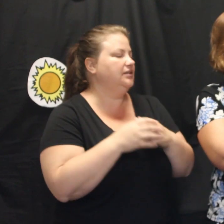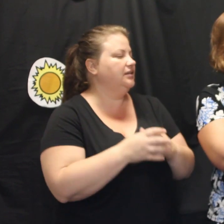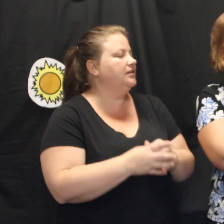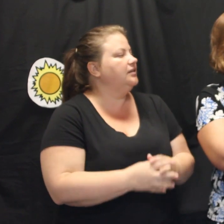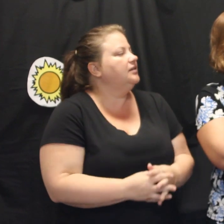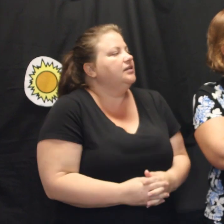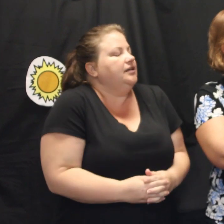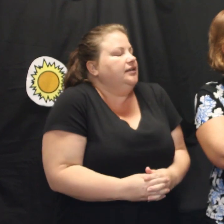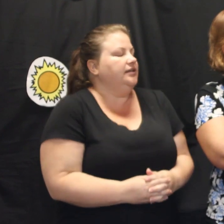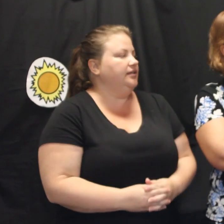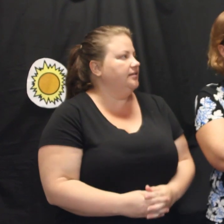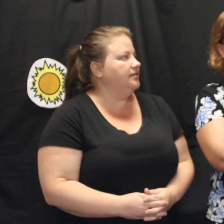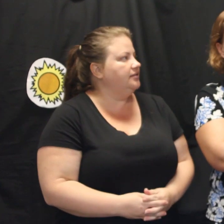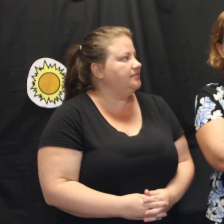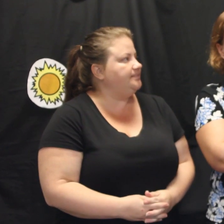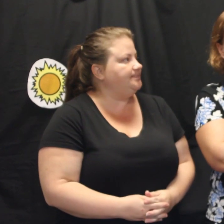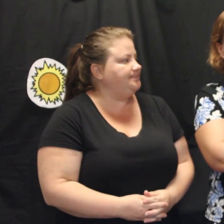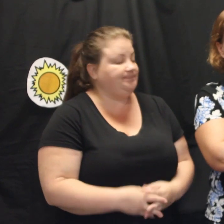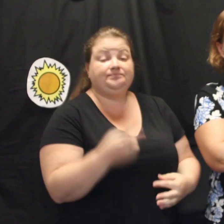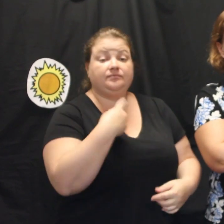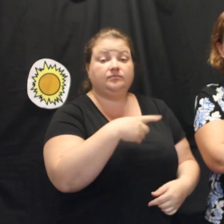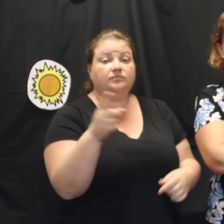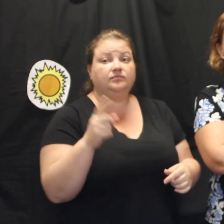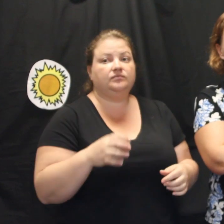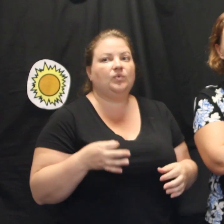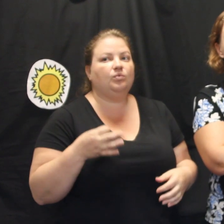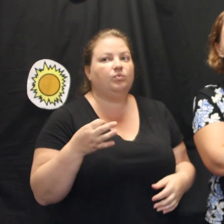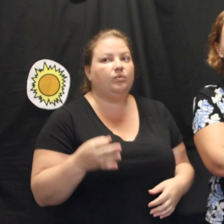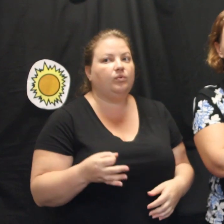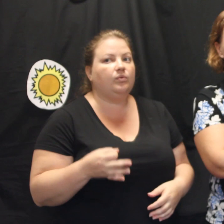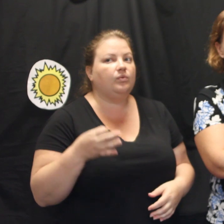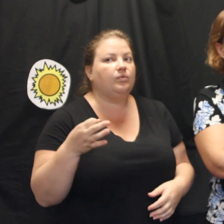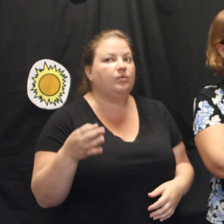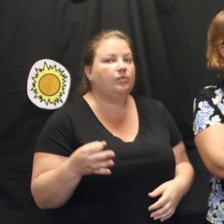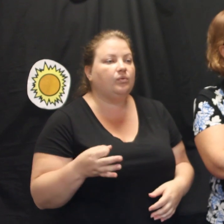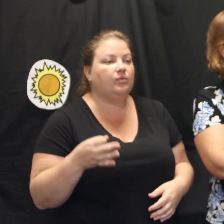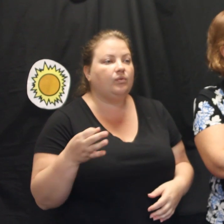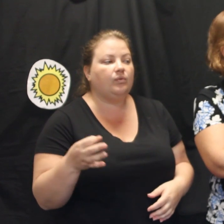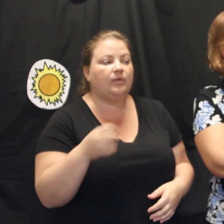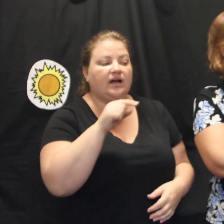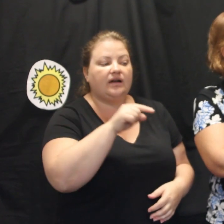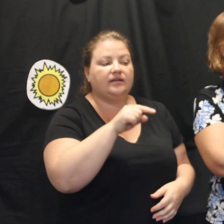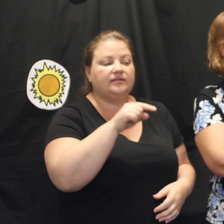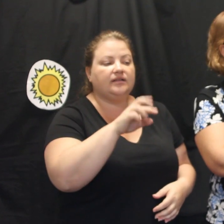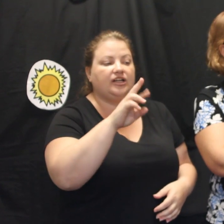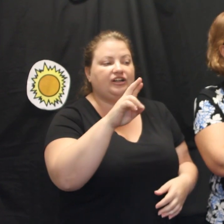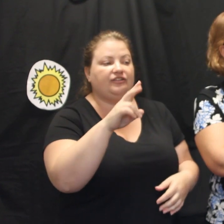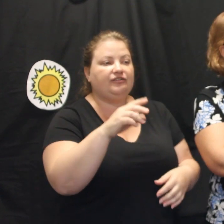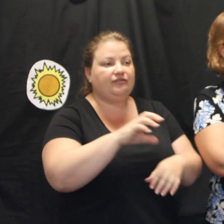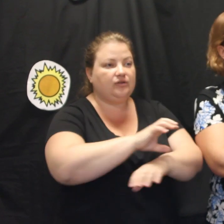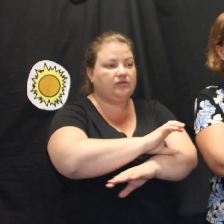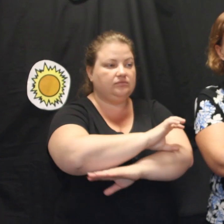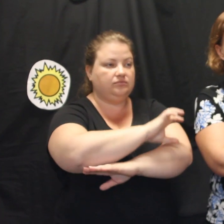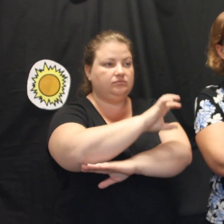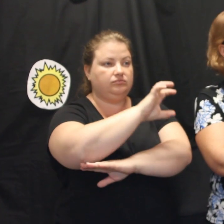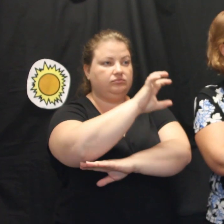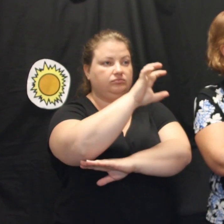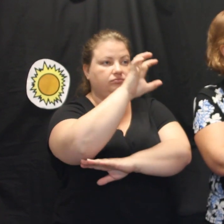We wait at the memorial for the sun to come up. There are sad poems and singing.